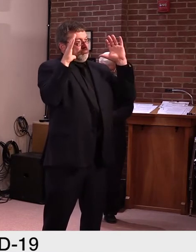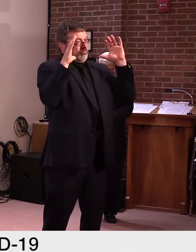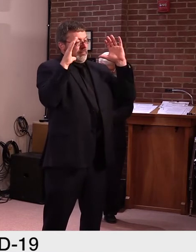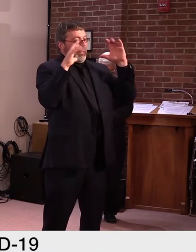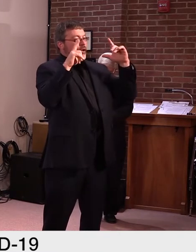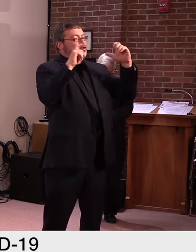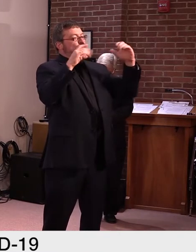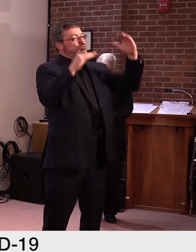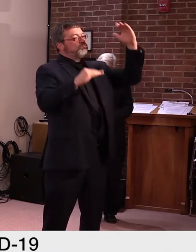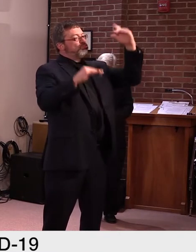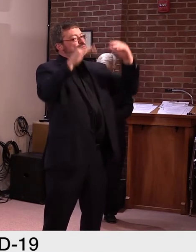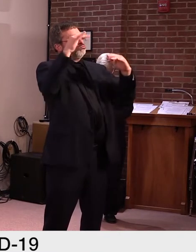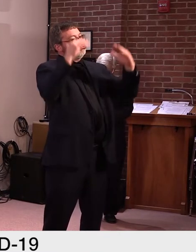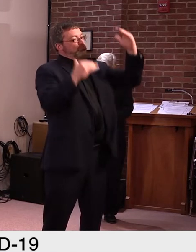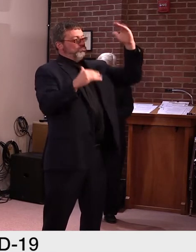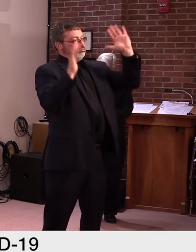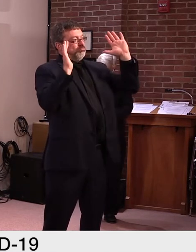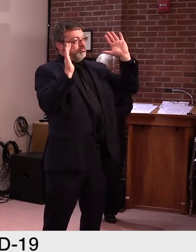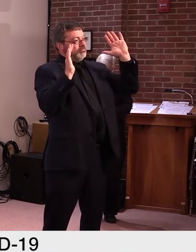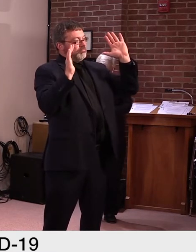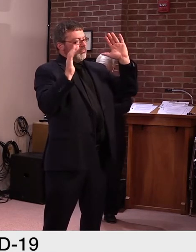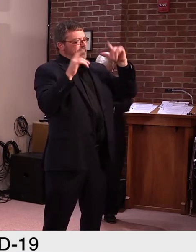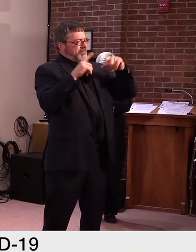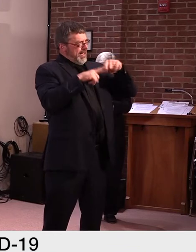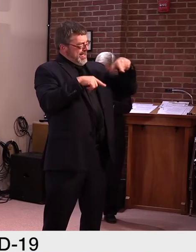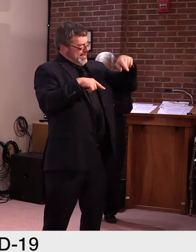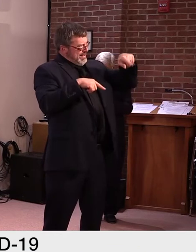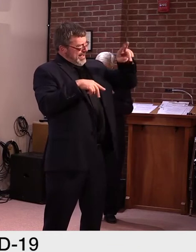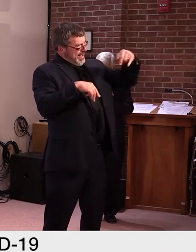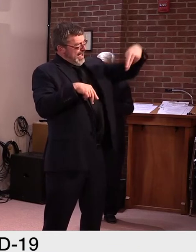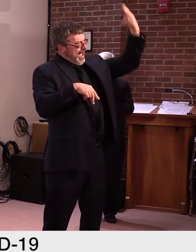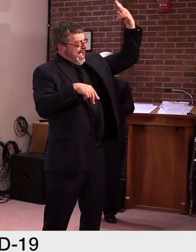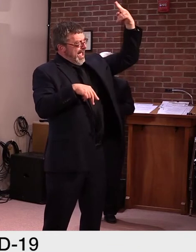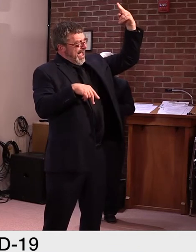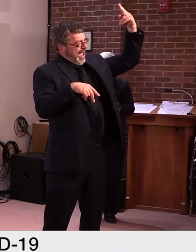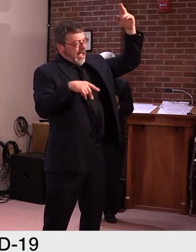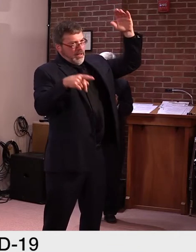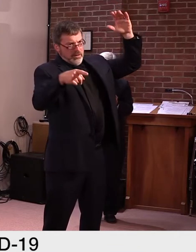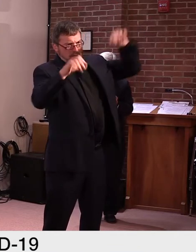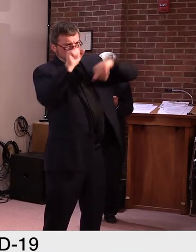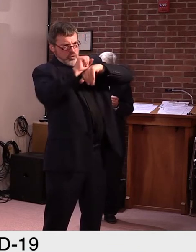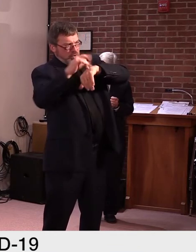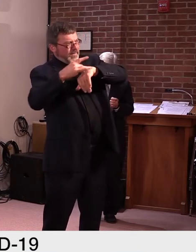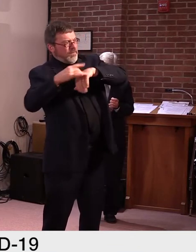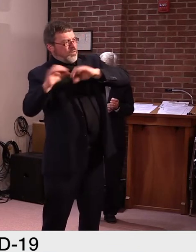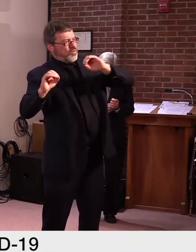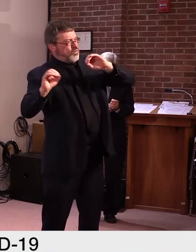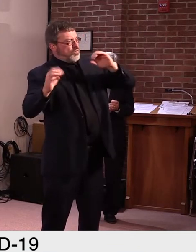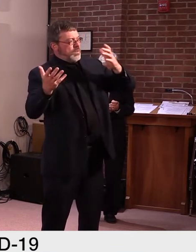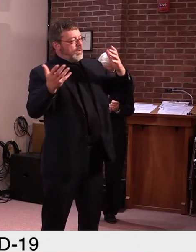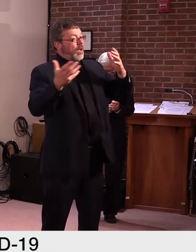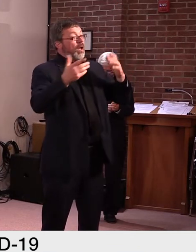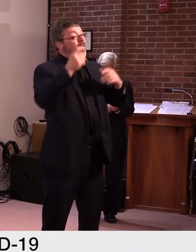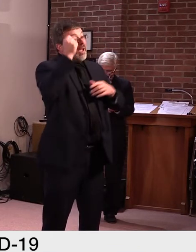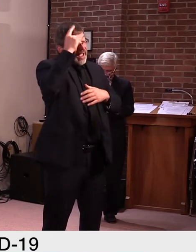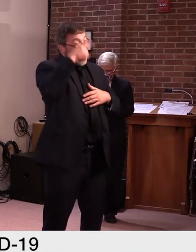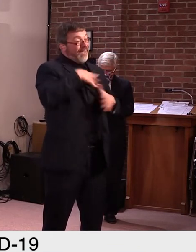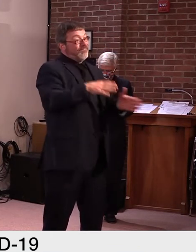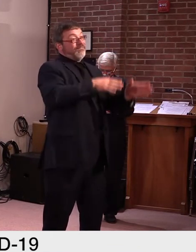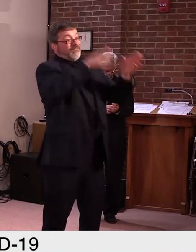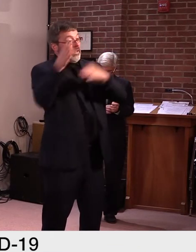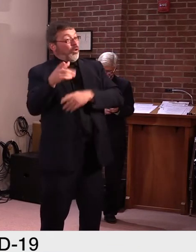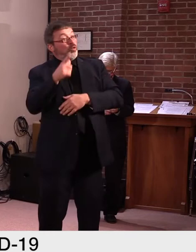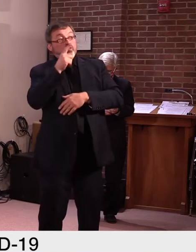mean that the employment levels are high and, uh, correspondingly so. But that is not the case where we know that the labor force is